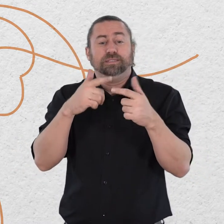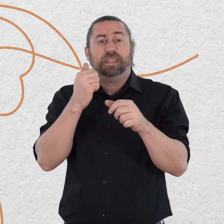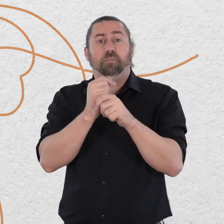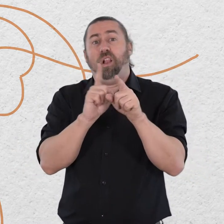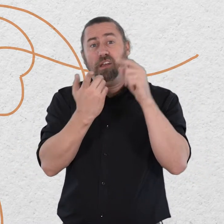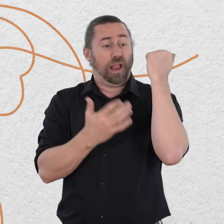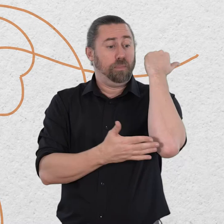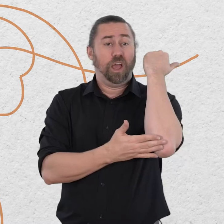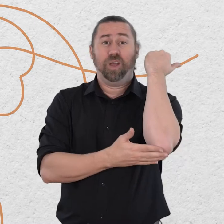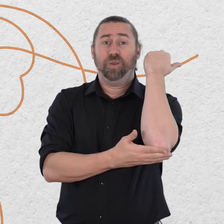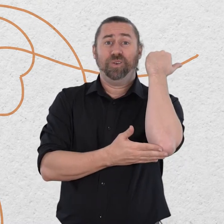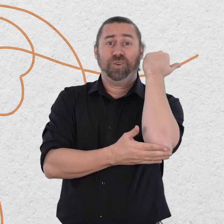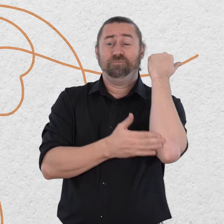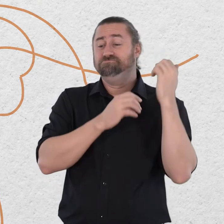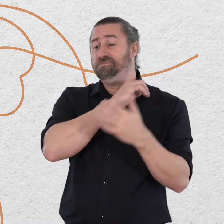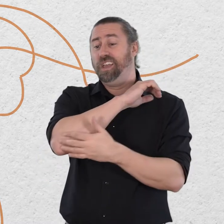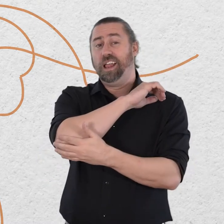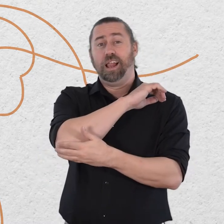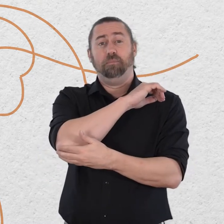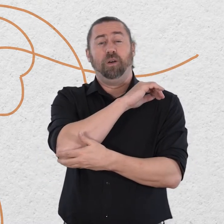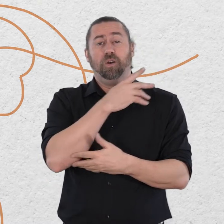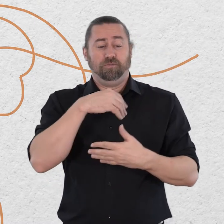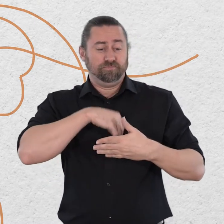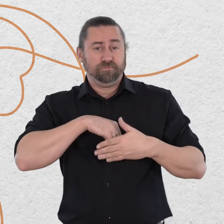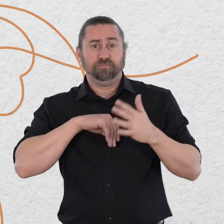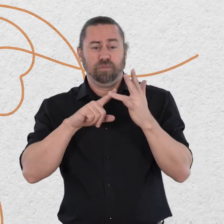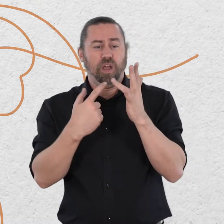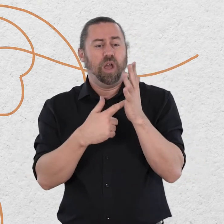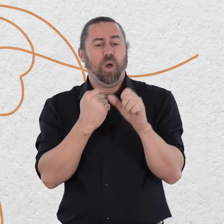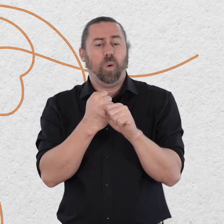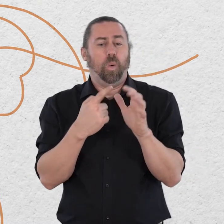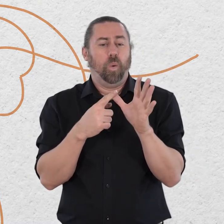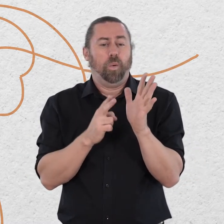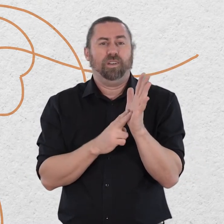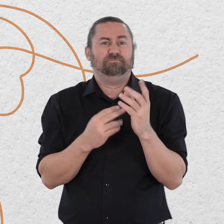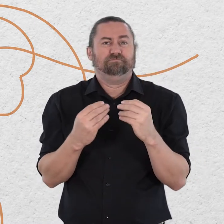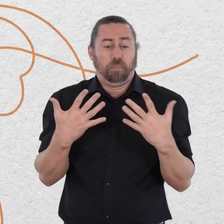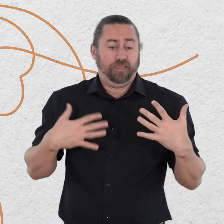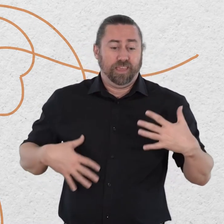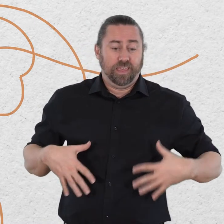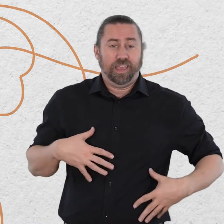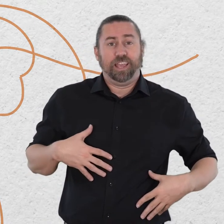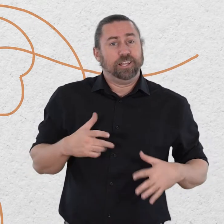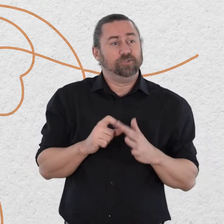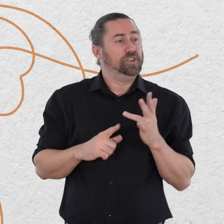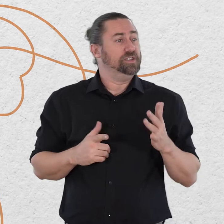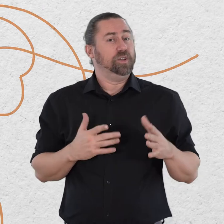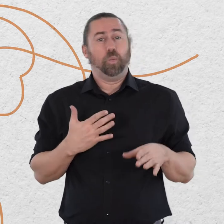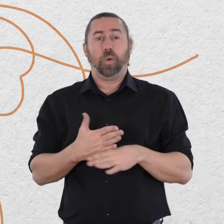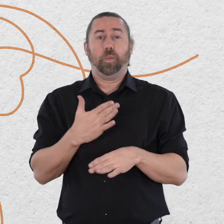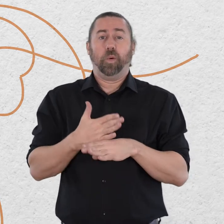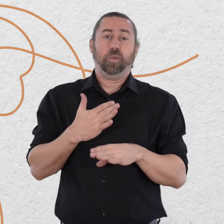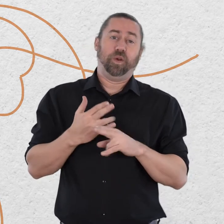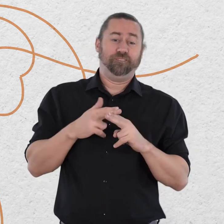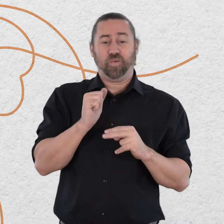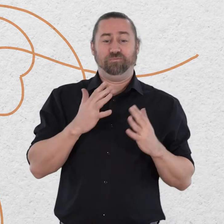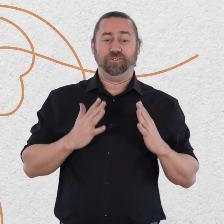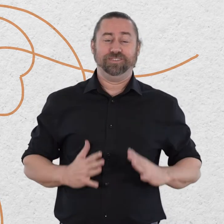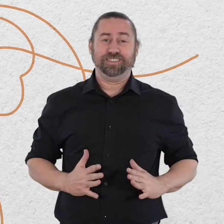or an internal organ that just seems to do its thing and choosing the one that you would like to